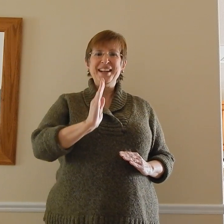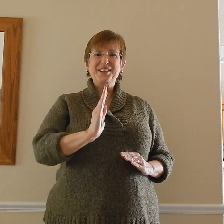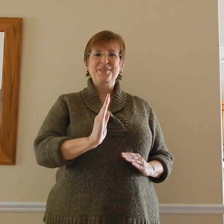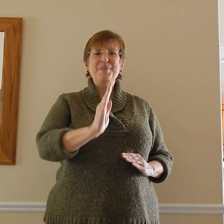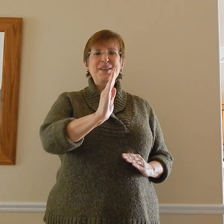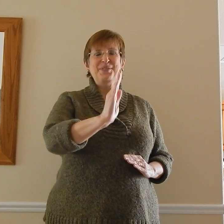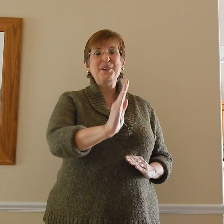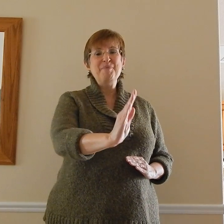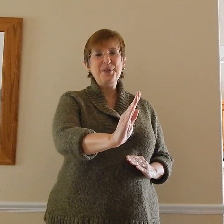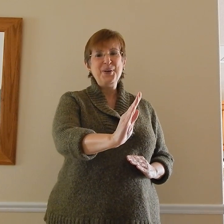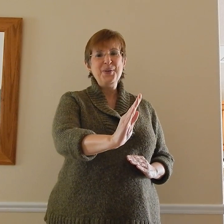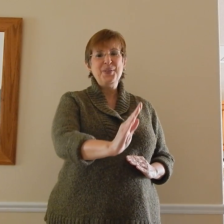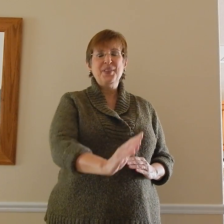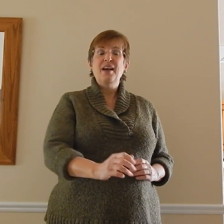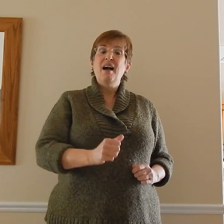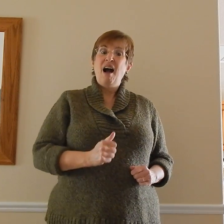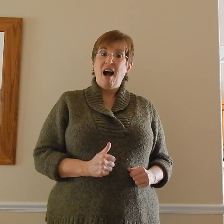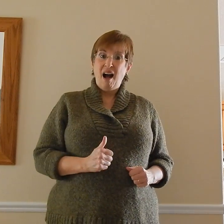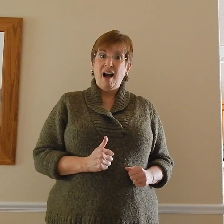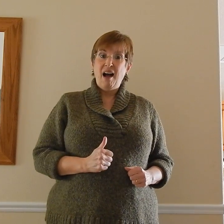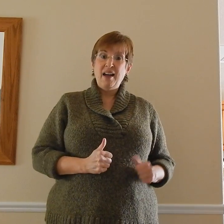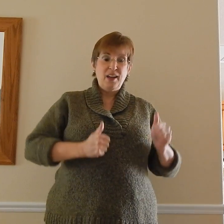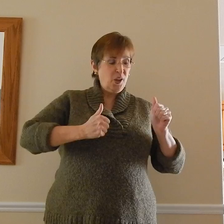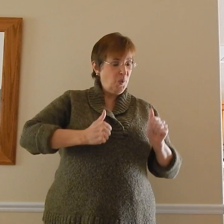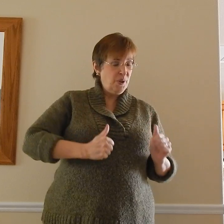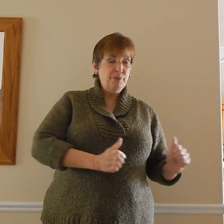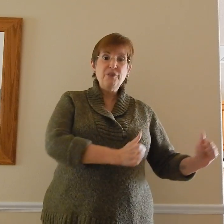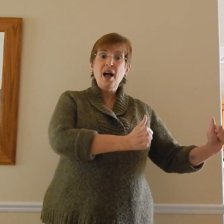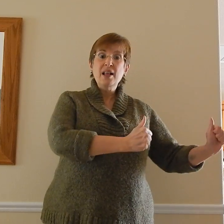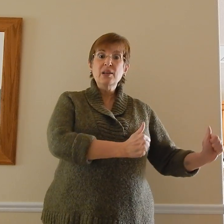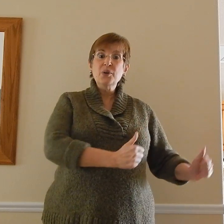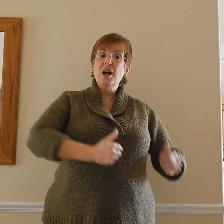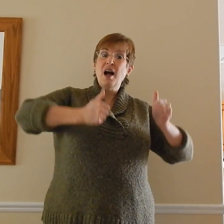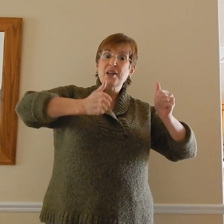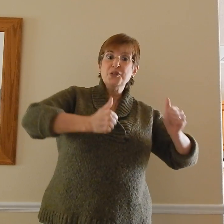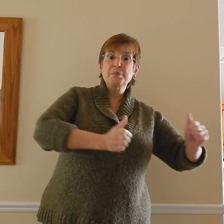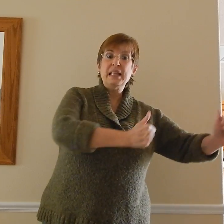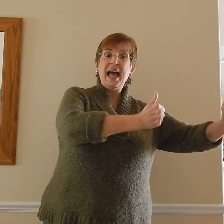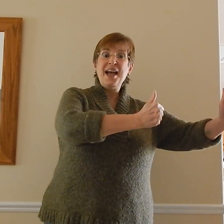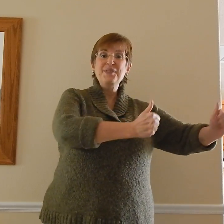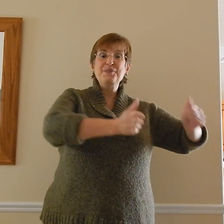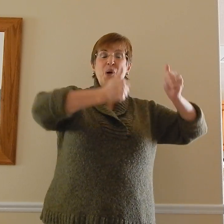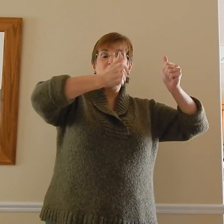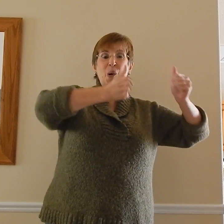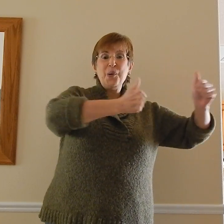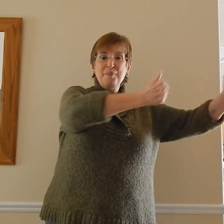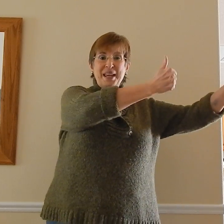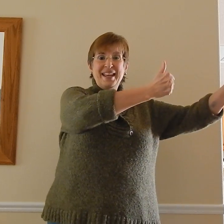me from birth. I will follow God's plan for me.